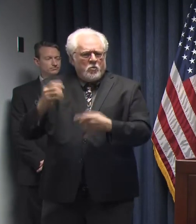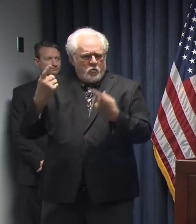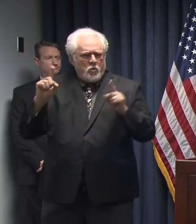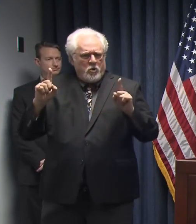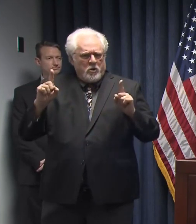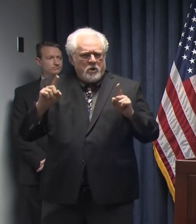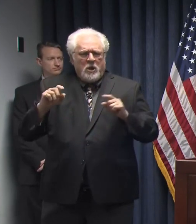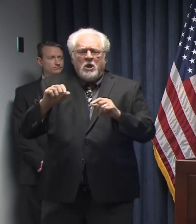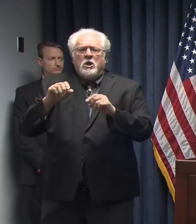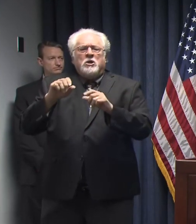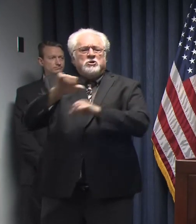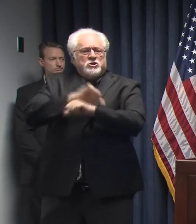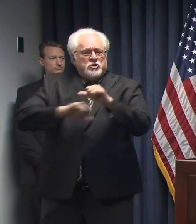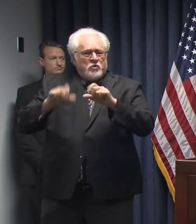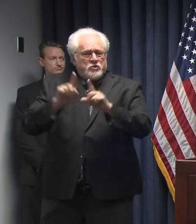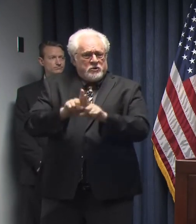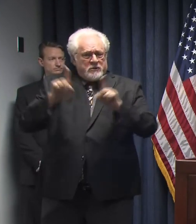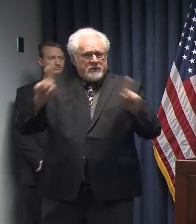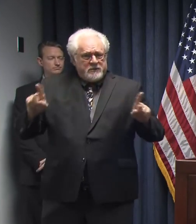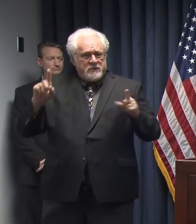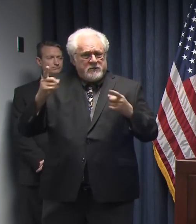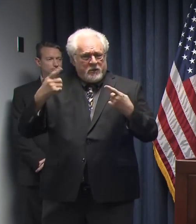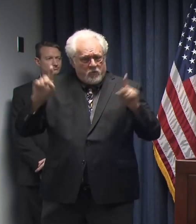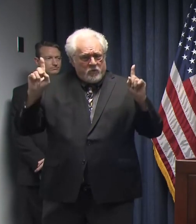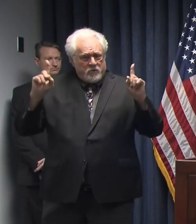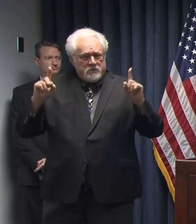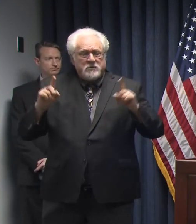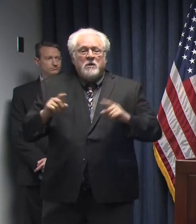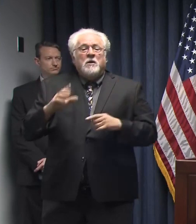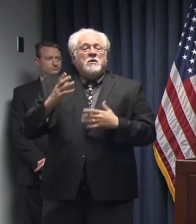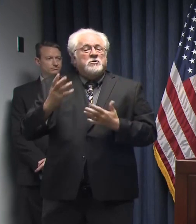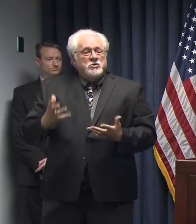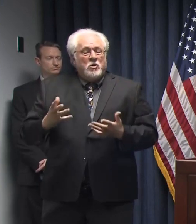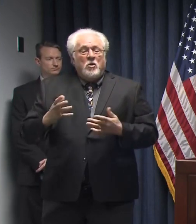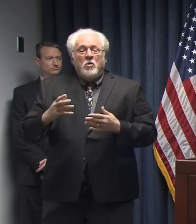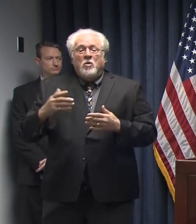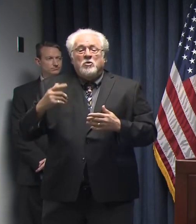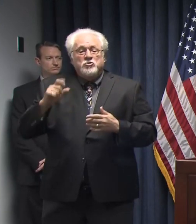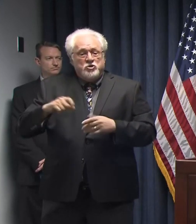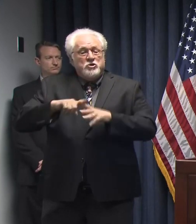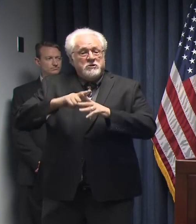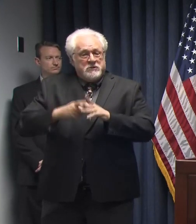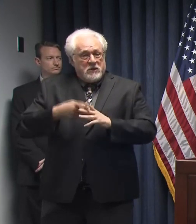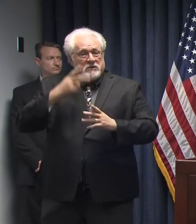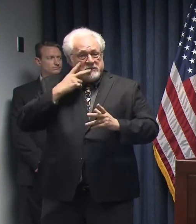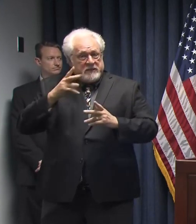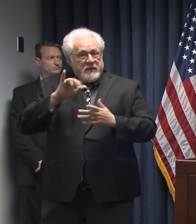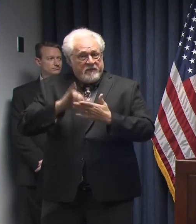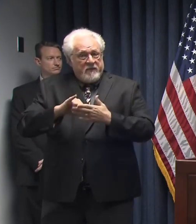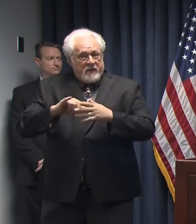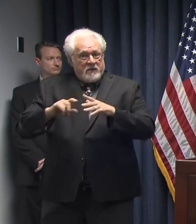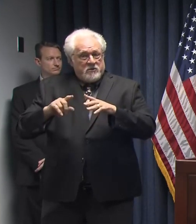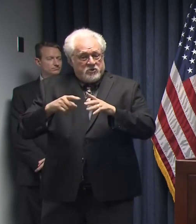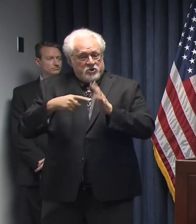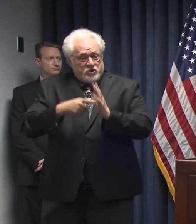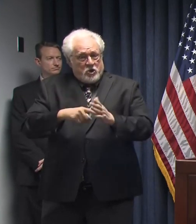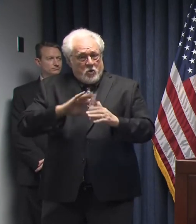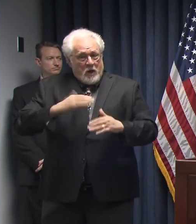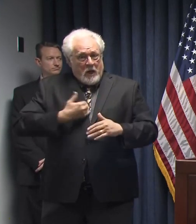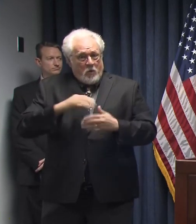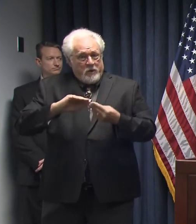that social distancing works to slow the spread. So we really should start seeing that show up in our data